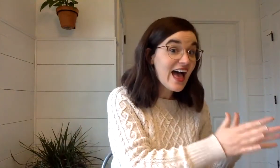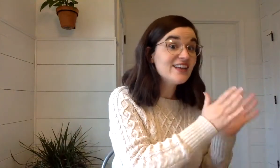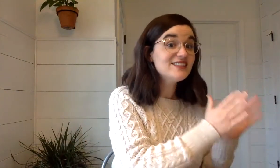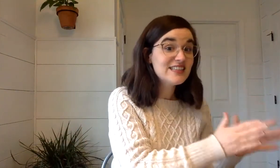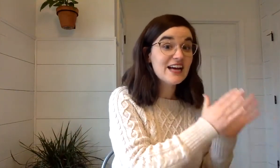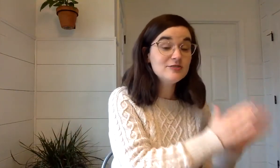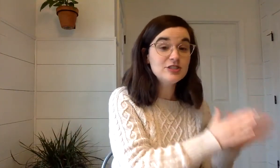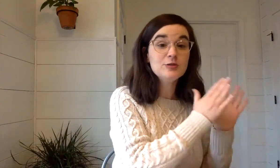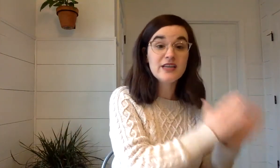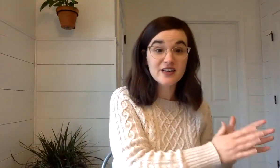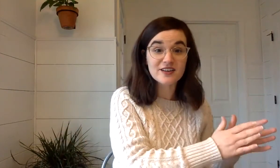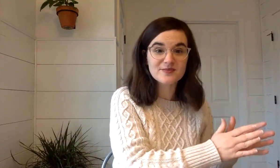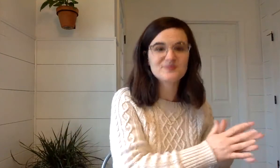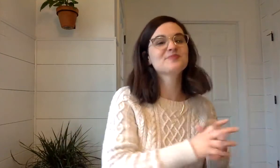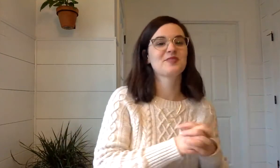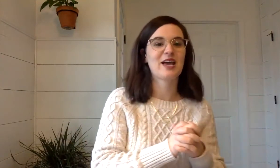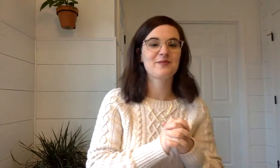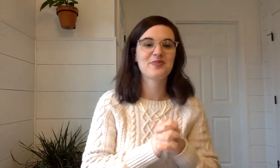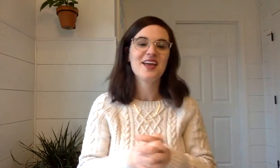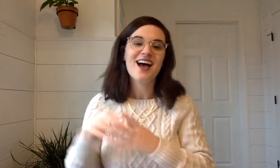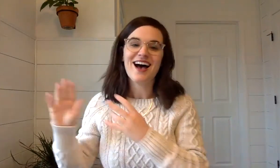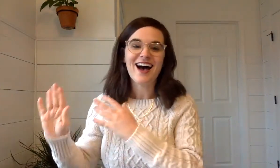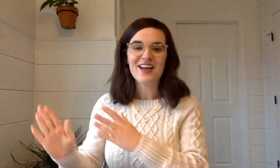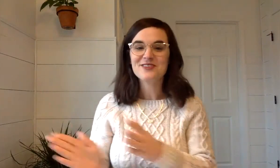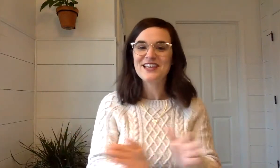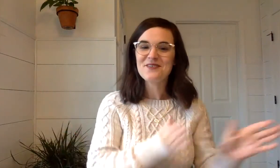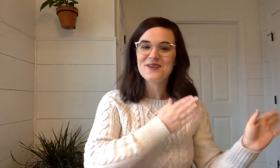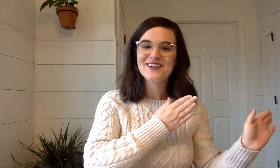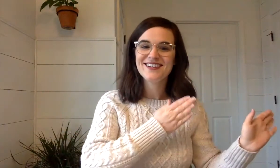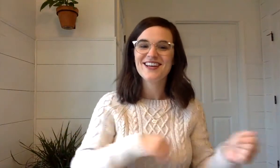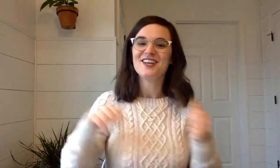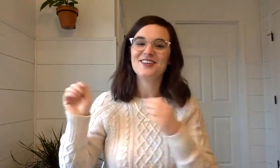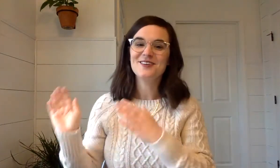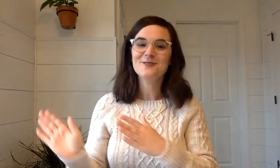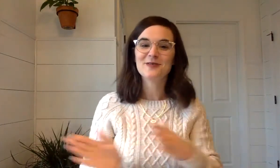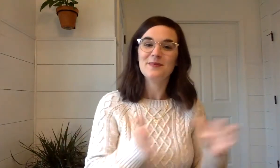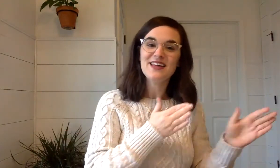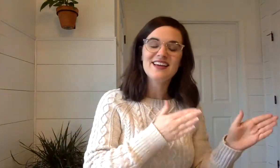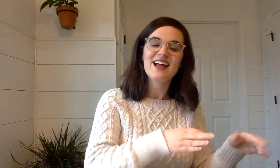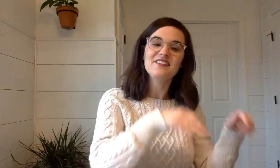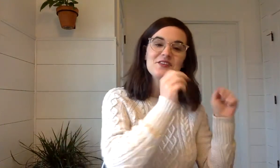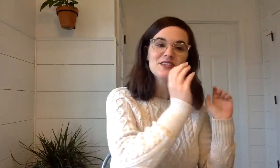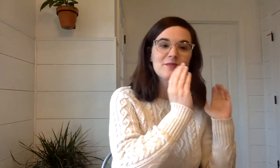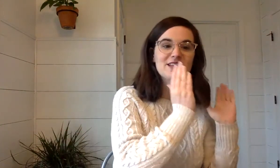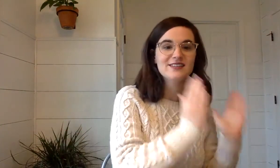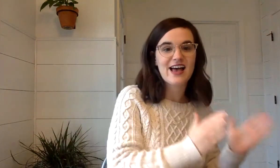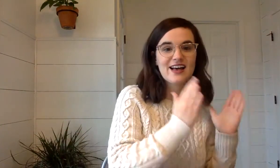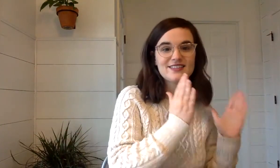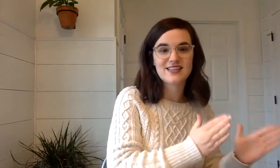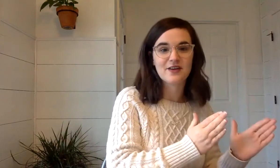sound you hear. Okay. I will say a word. You will repeat it. And then you'll tell me the last sound.